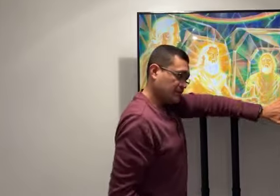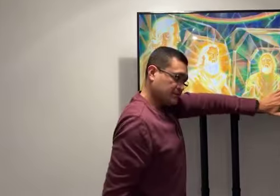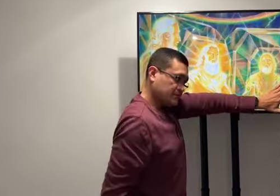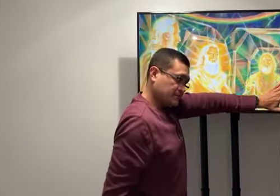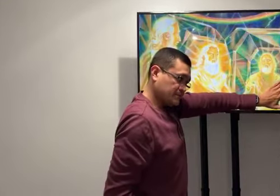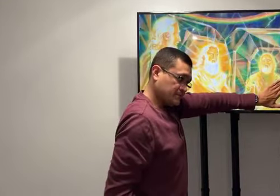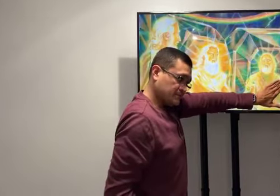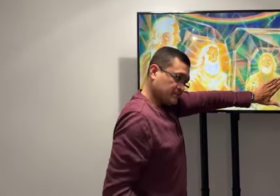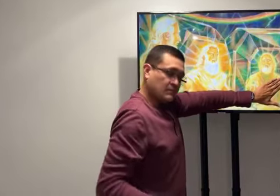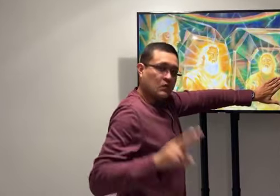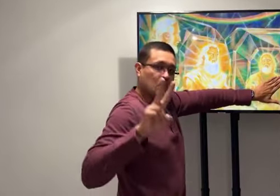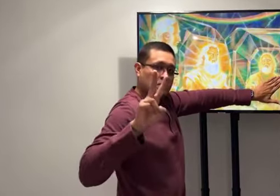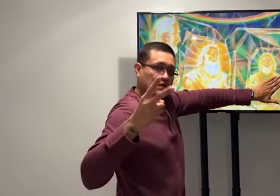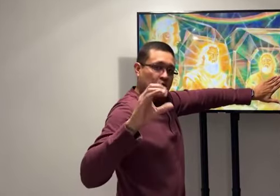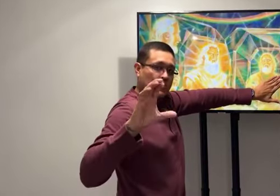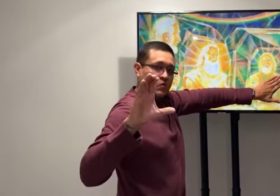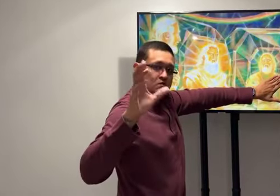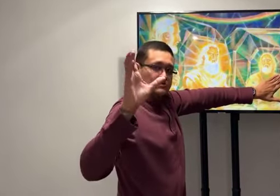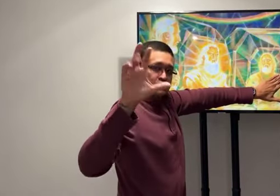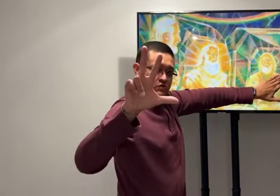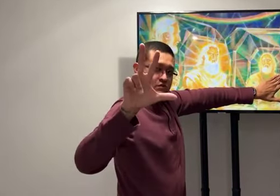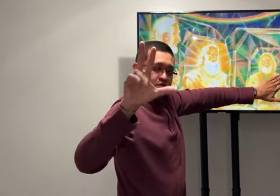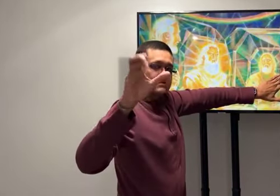Now these three verses are not talking about three separate people.